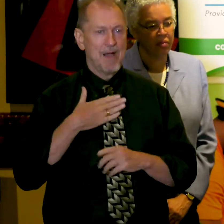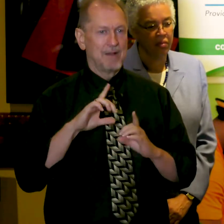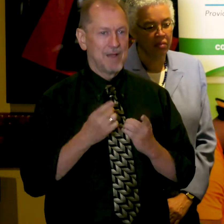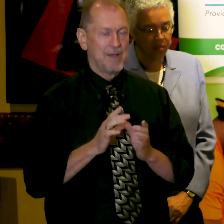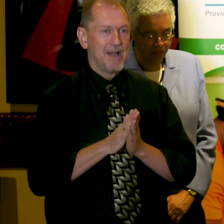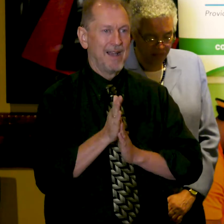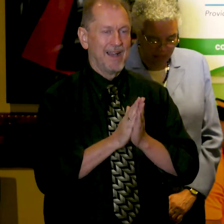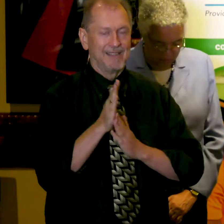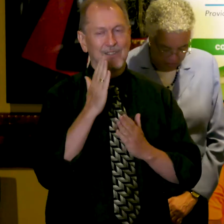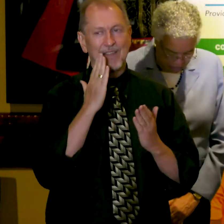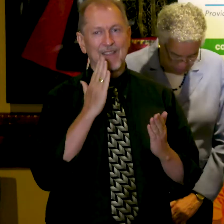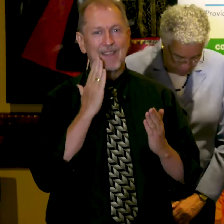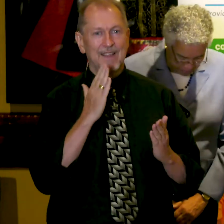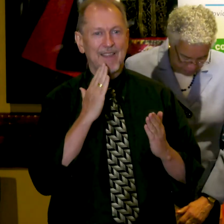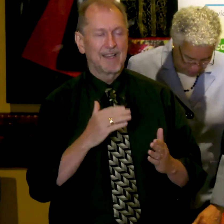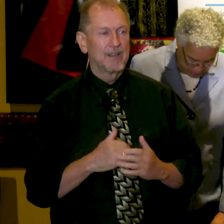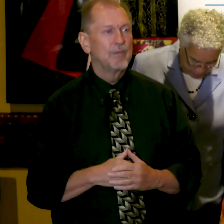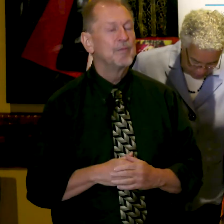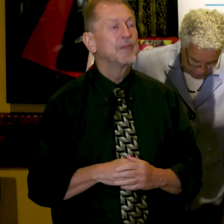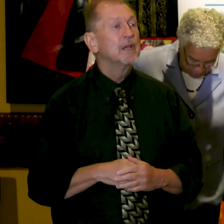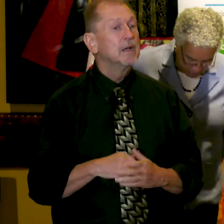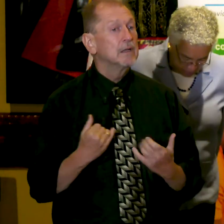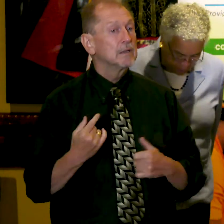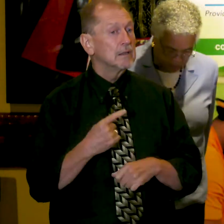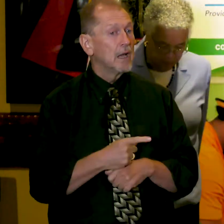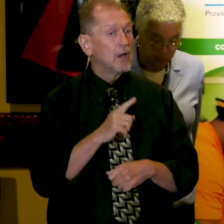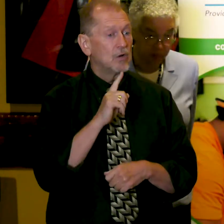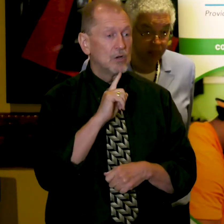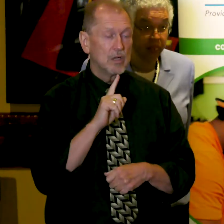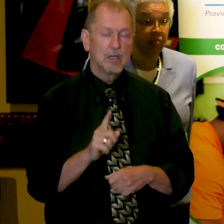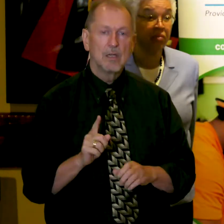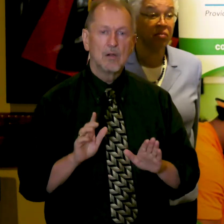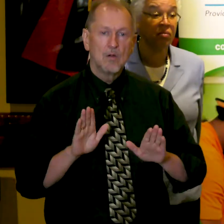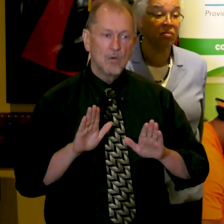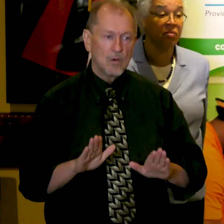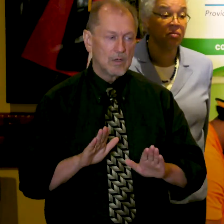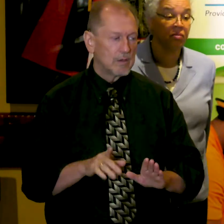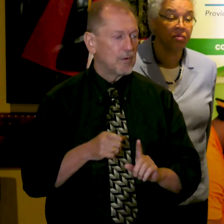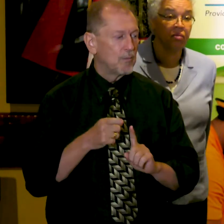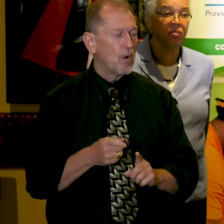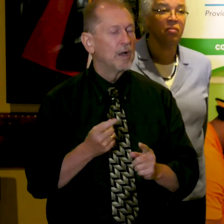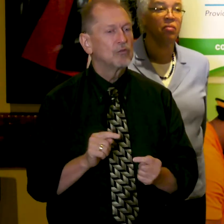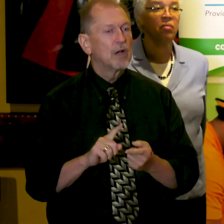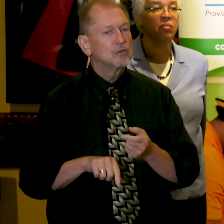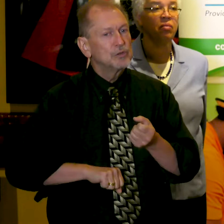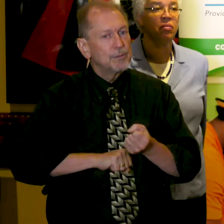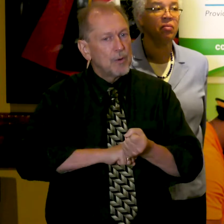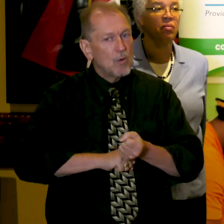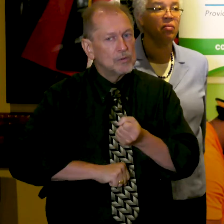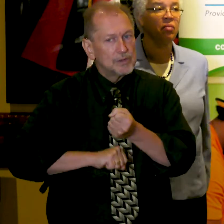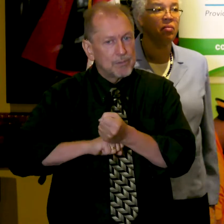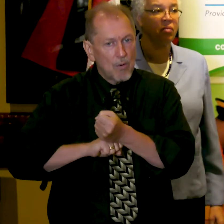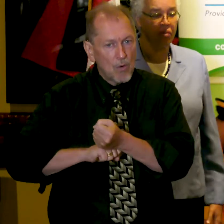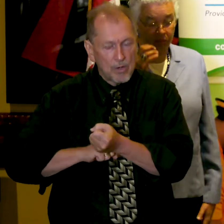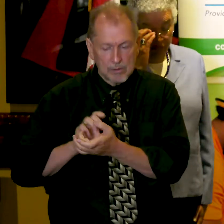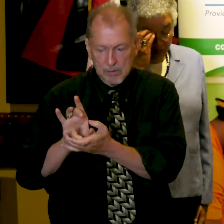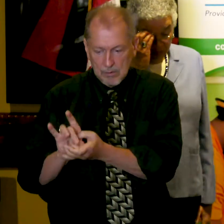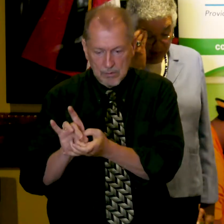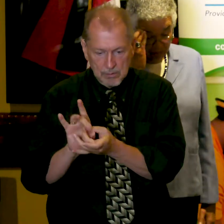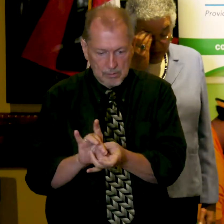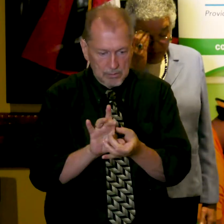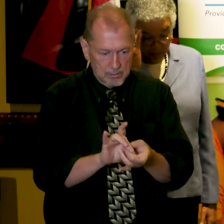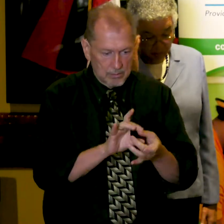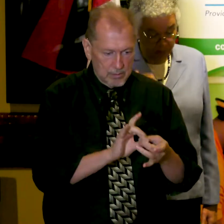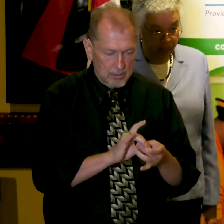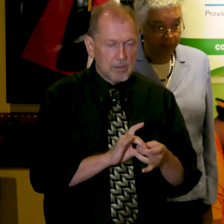What we are doing today is really straightening, strengthening the connective tissue between all of